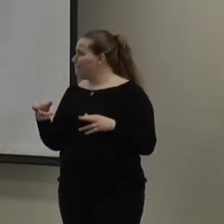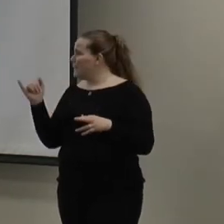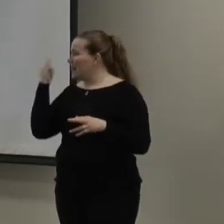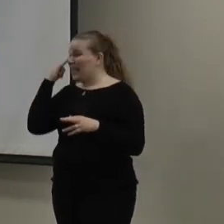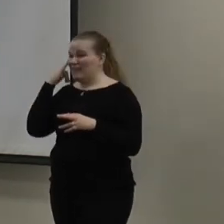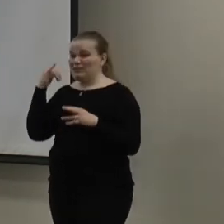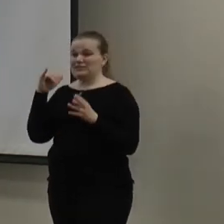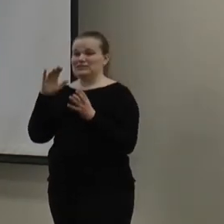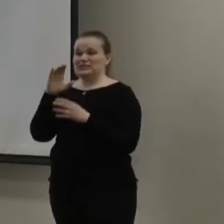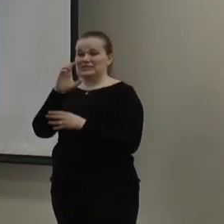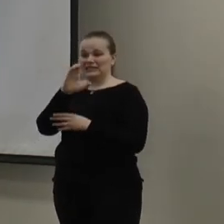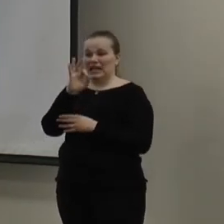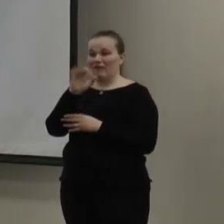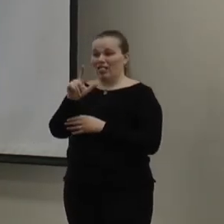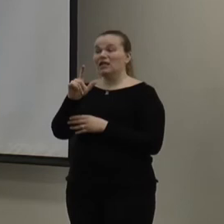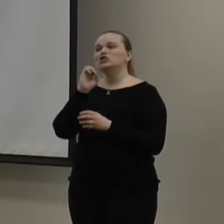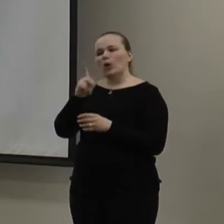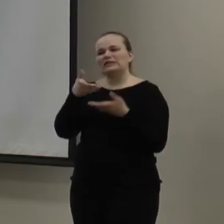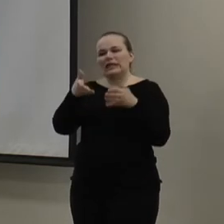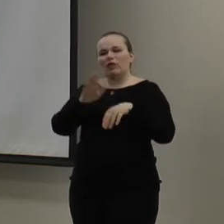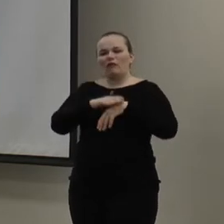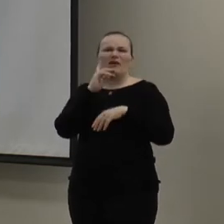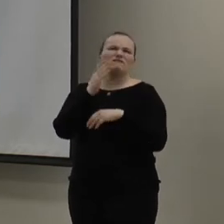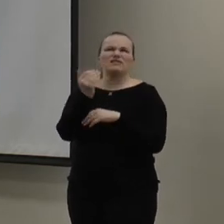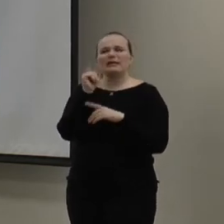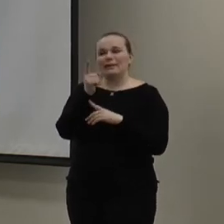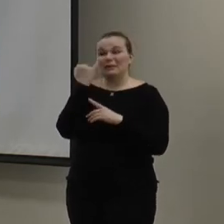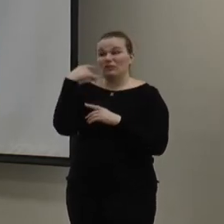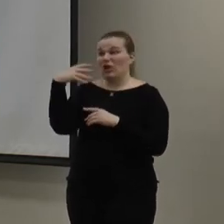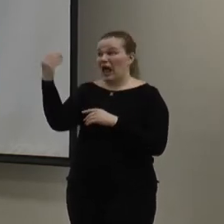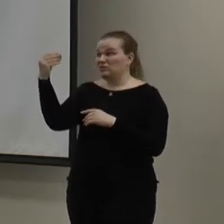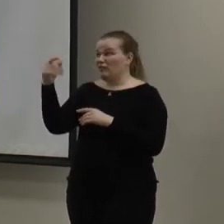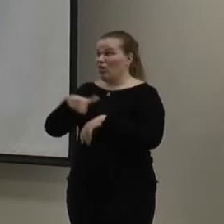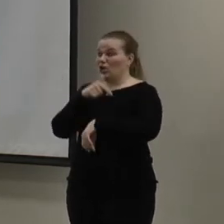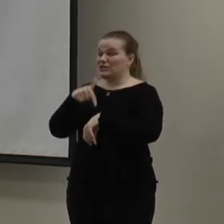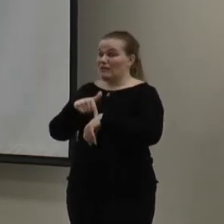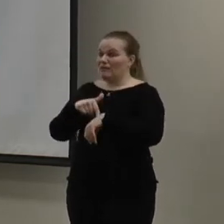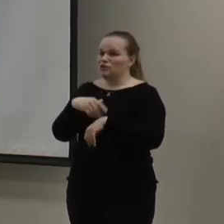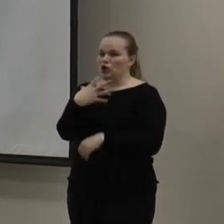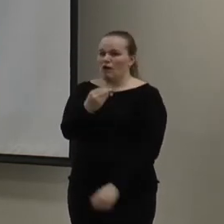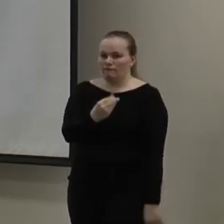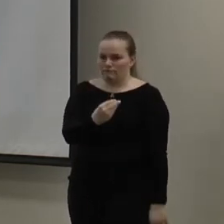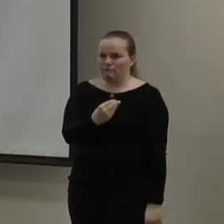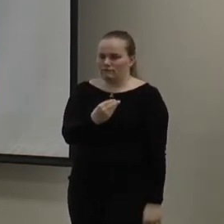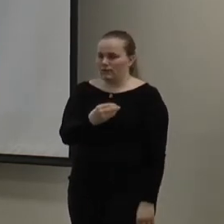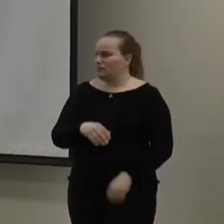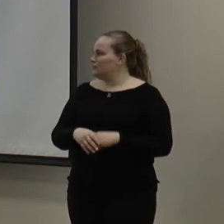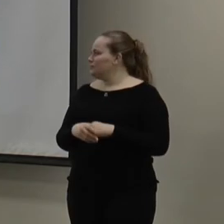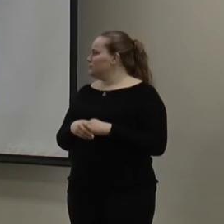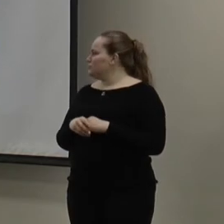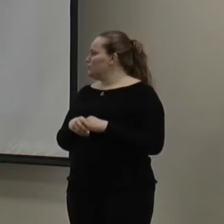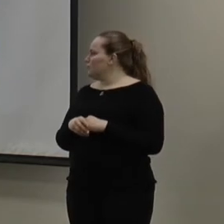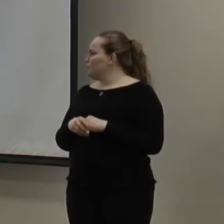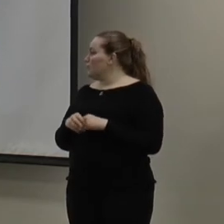like it's compact fluorescent. It's okay to leave it on for about 15 minutes, but it's going to be gone longer than that. Turn it off. And, so,